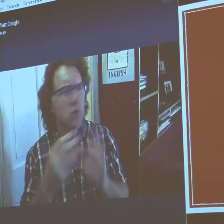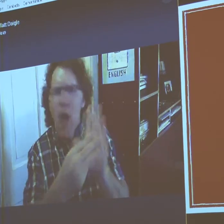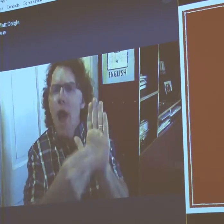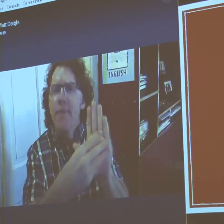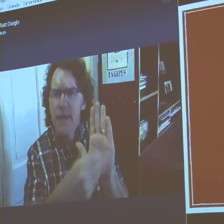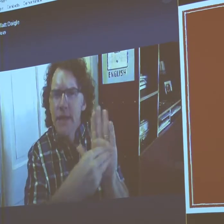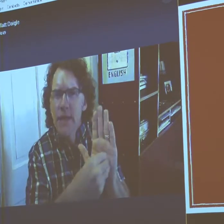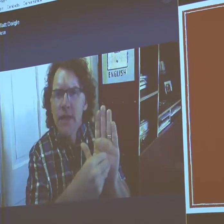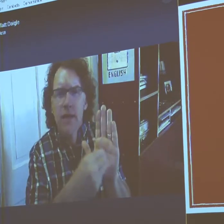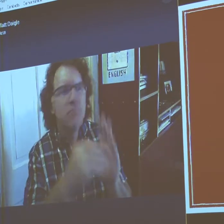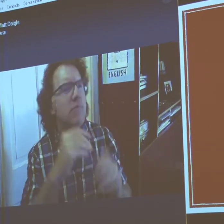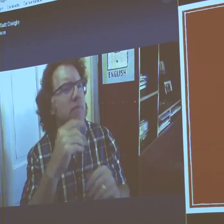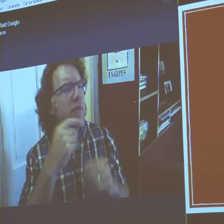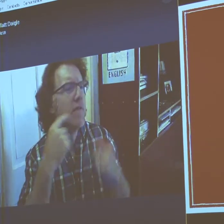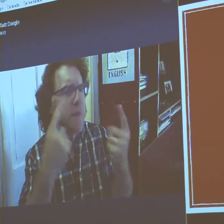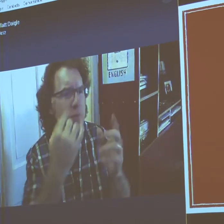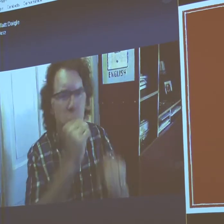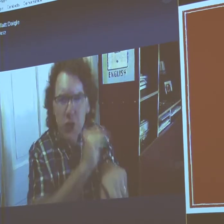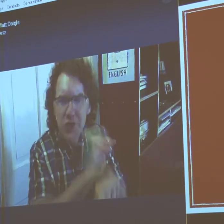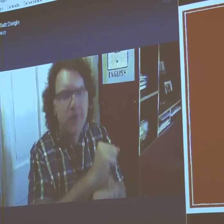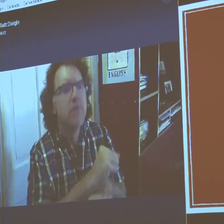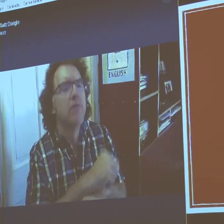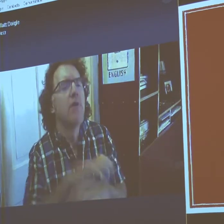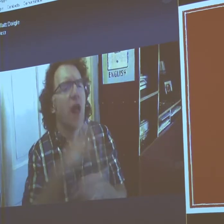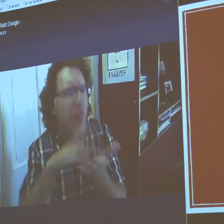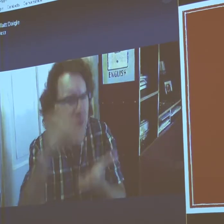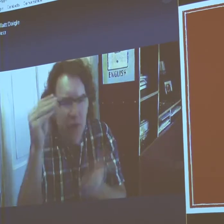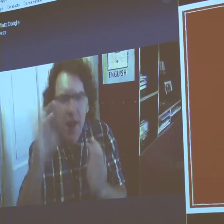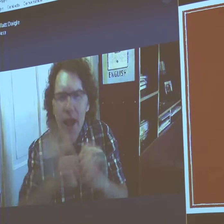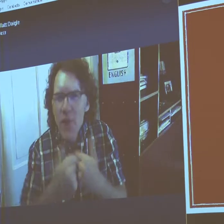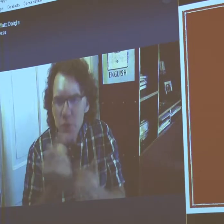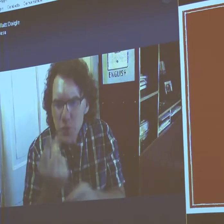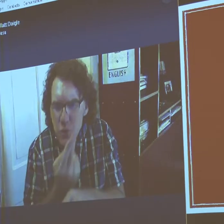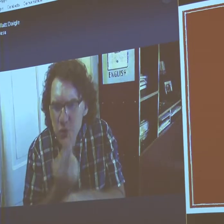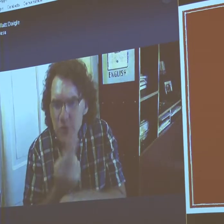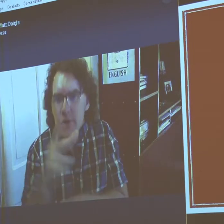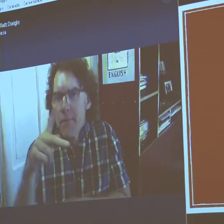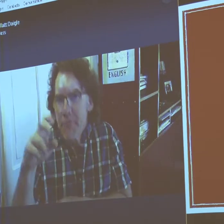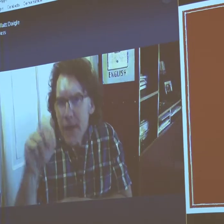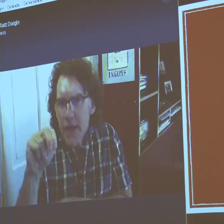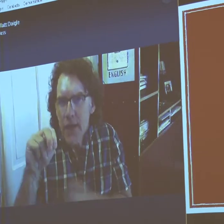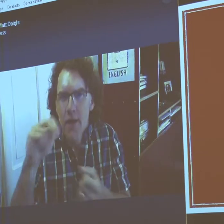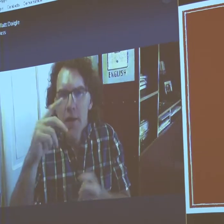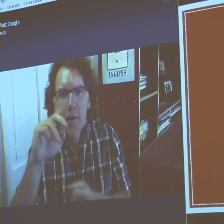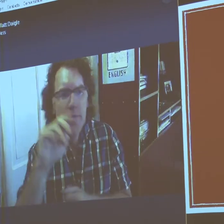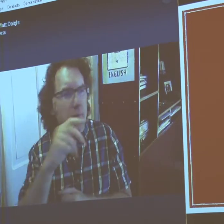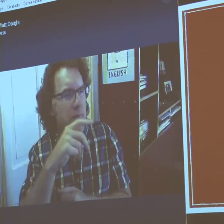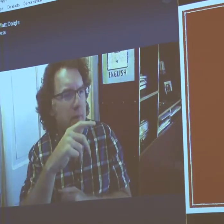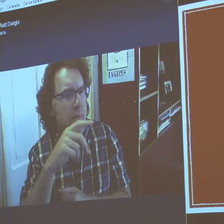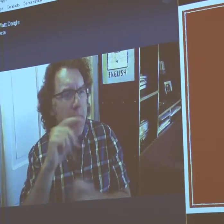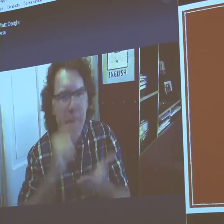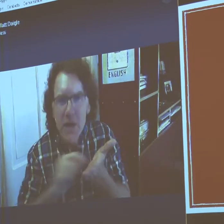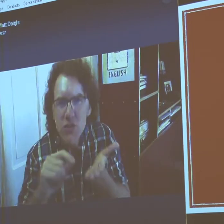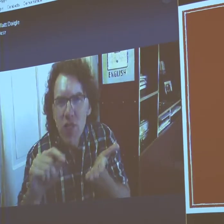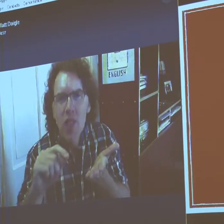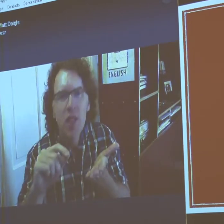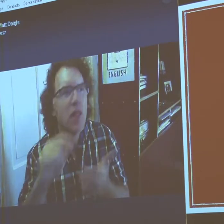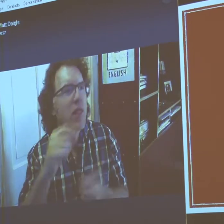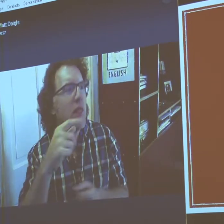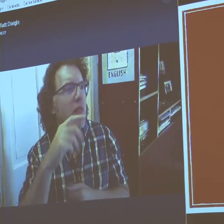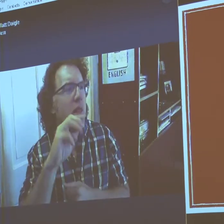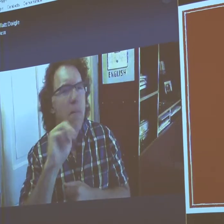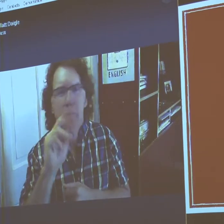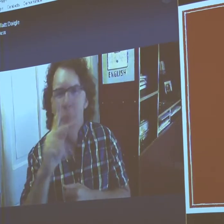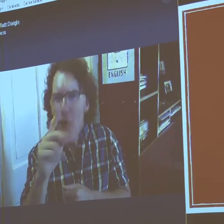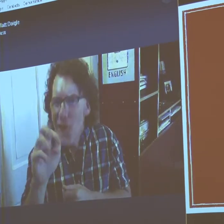I learned to actually copy what I would see. And I would use either a pencil